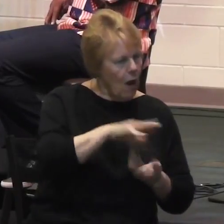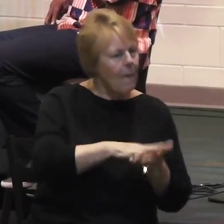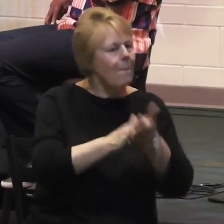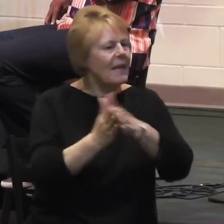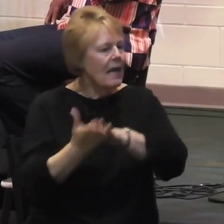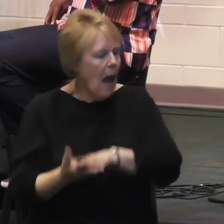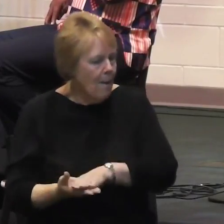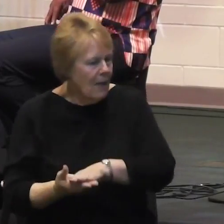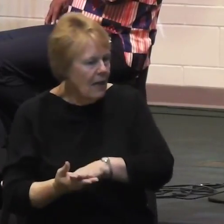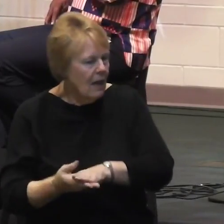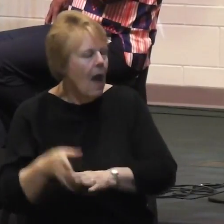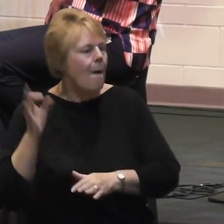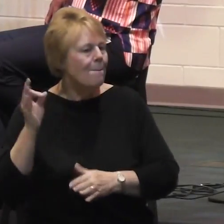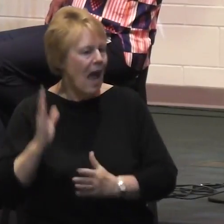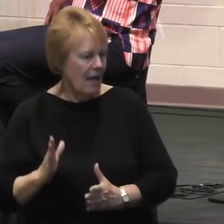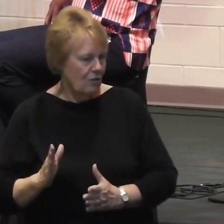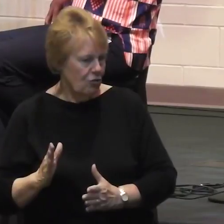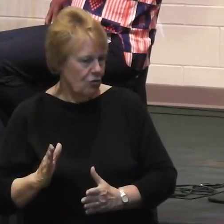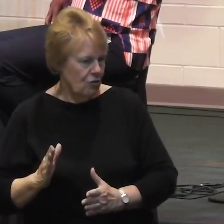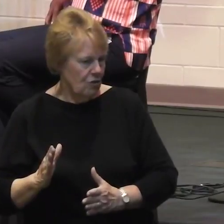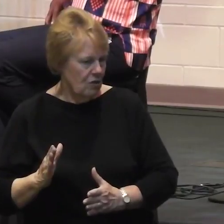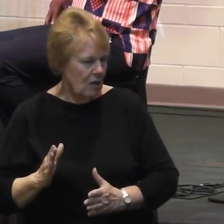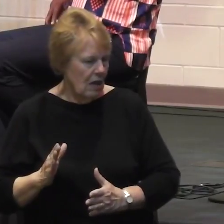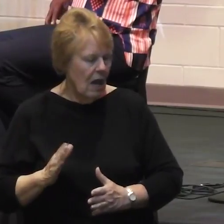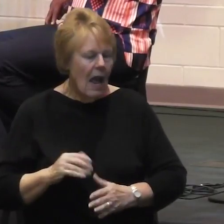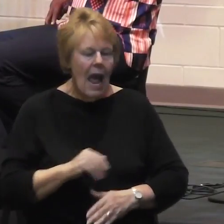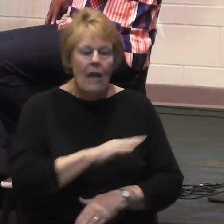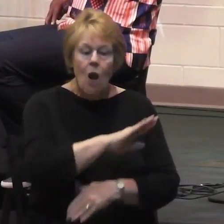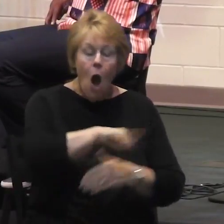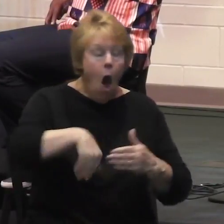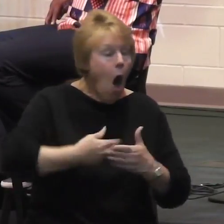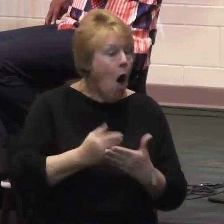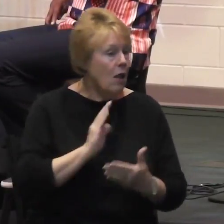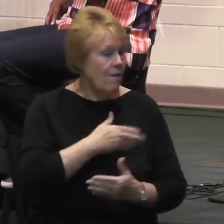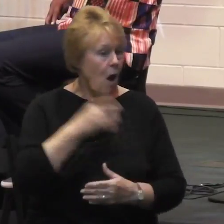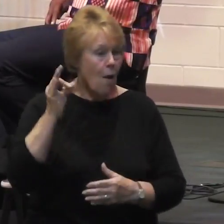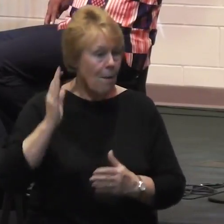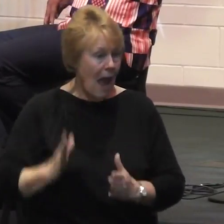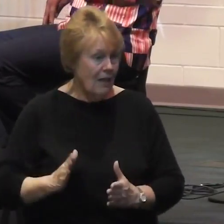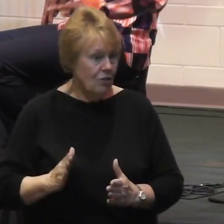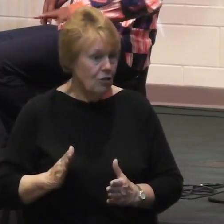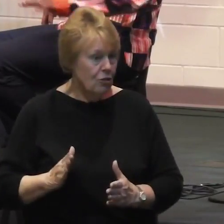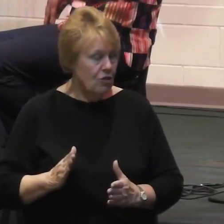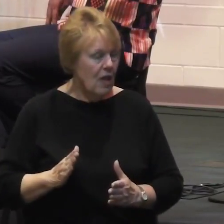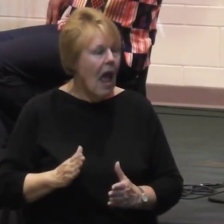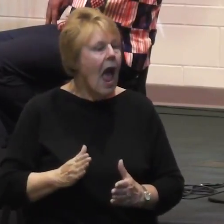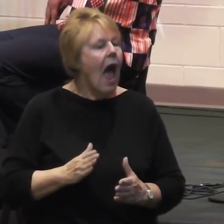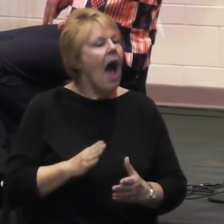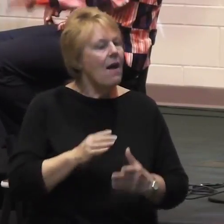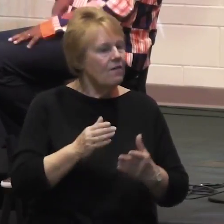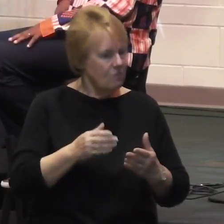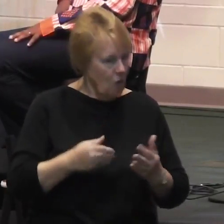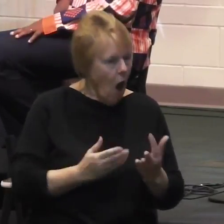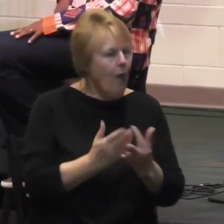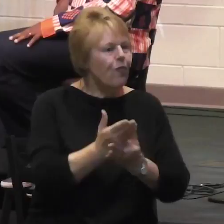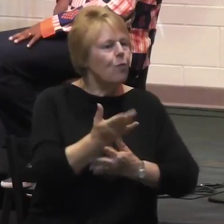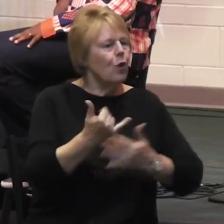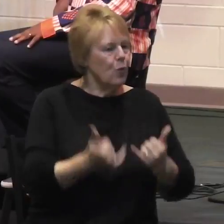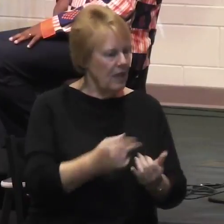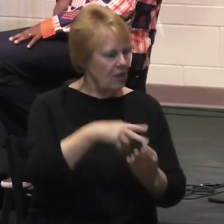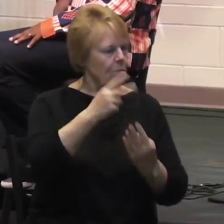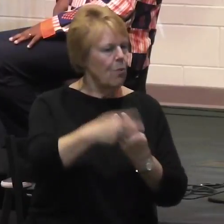pastors have been raised up through this program in all the five locations that we have.